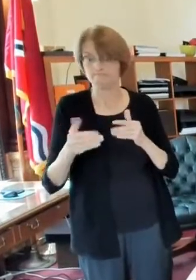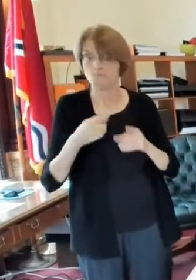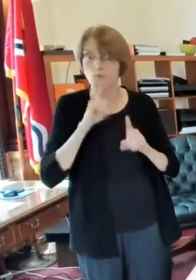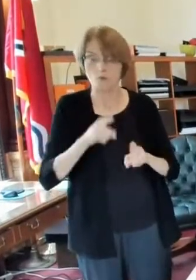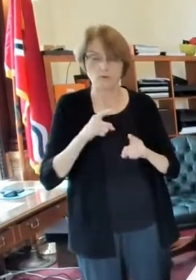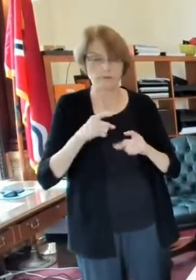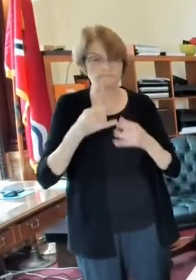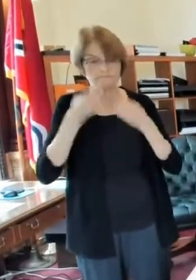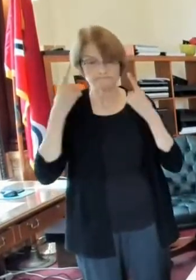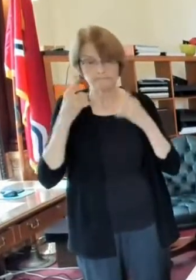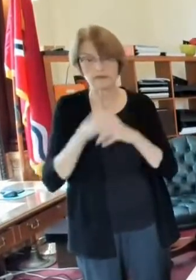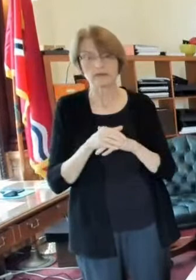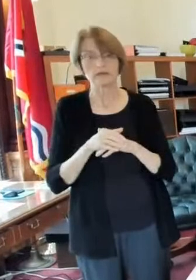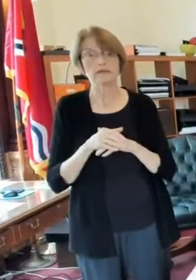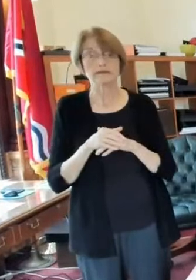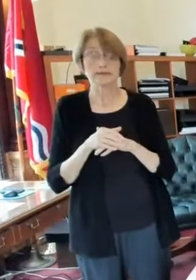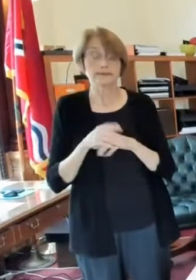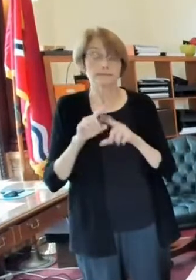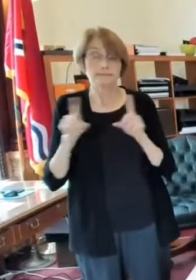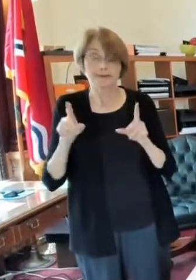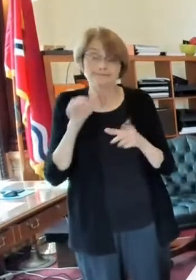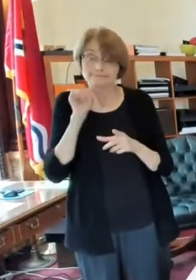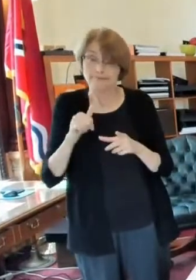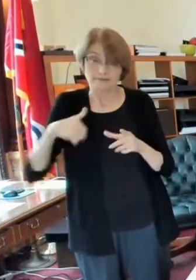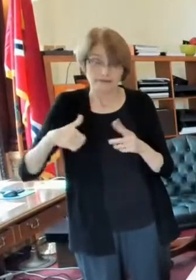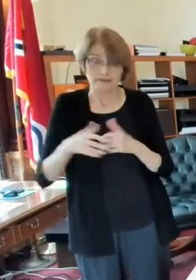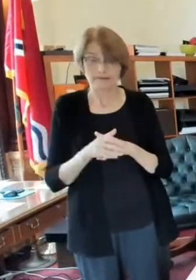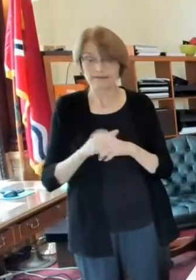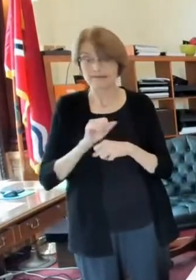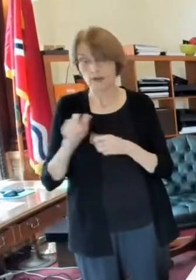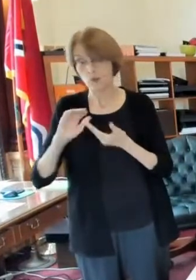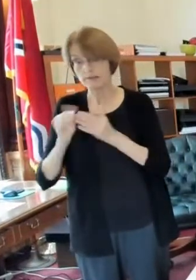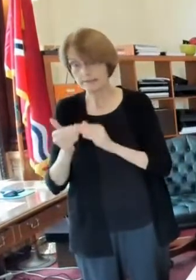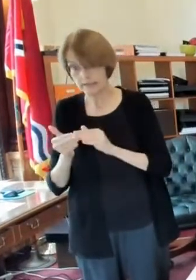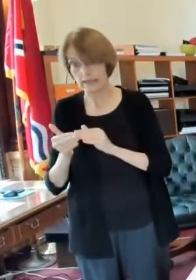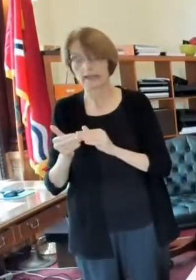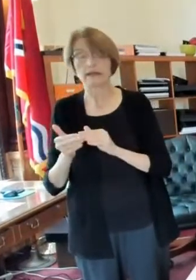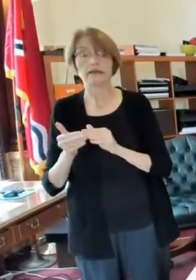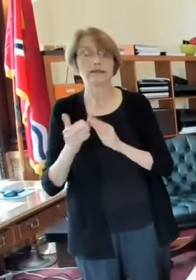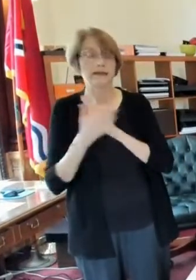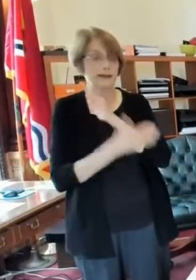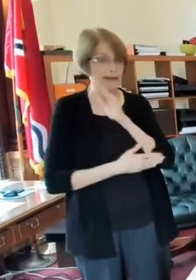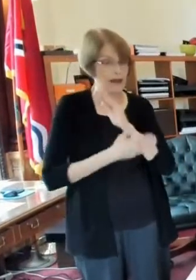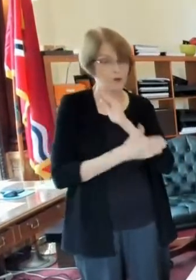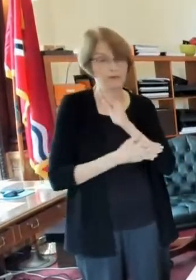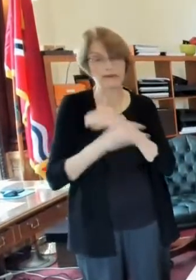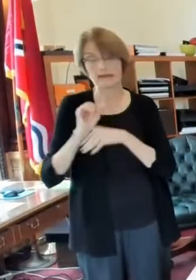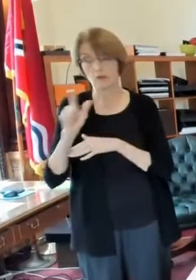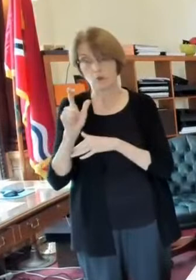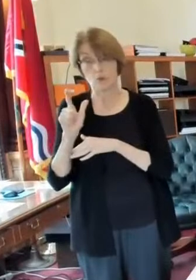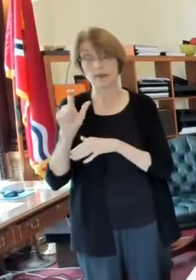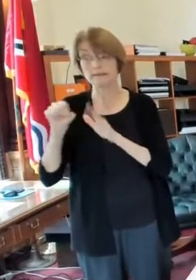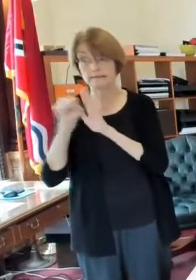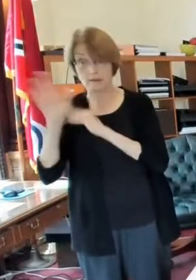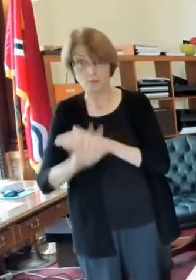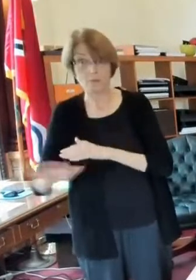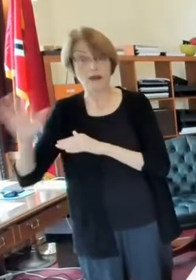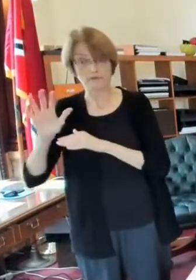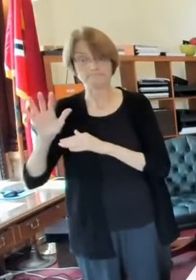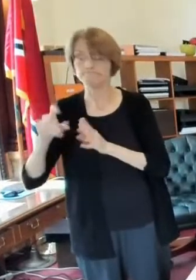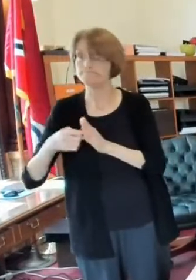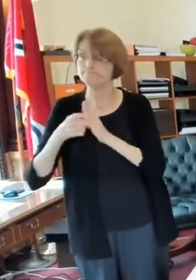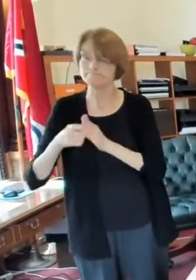louis city has a mask mandate st louis county has a mask mandate illinois has a statewide mask mandate other